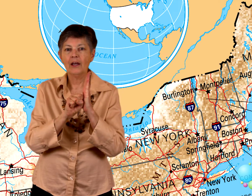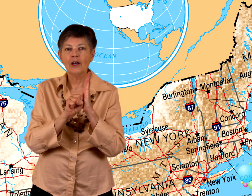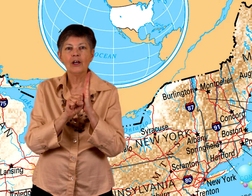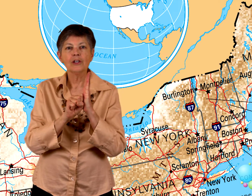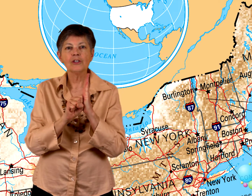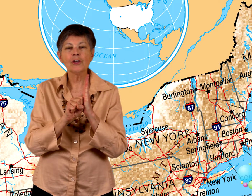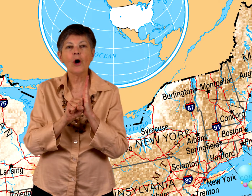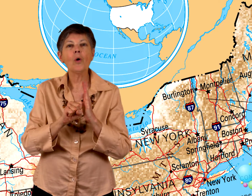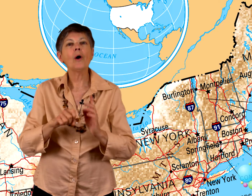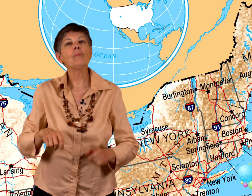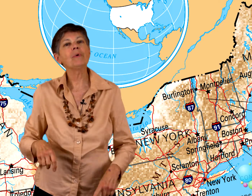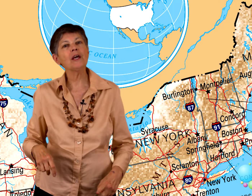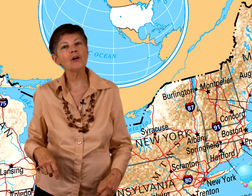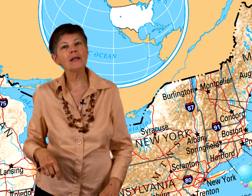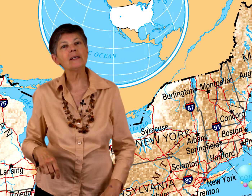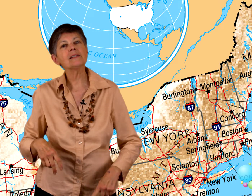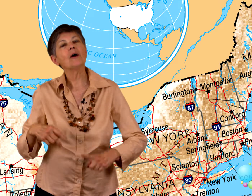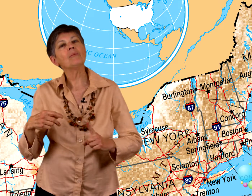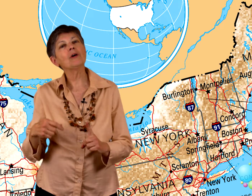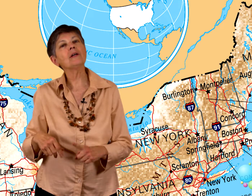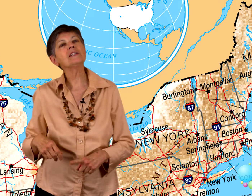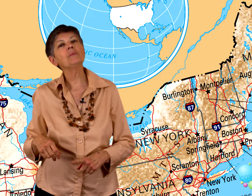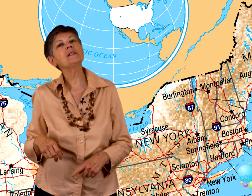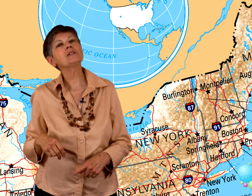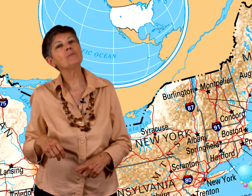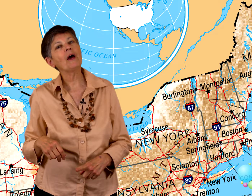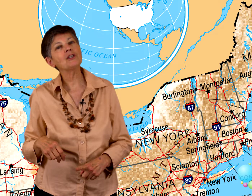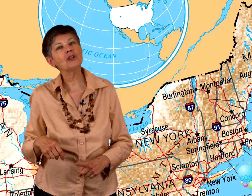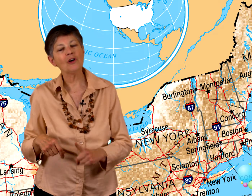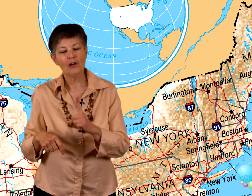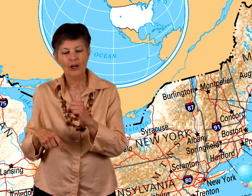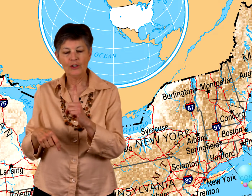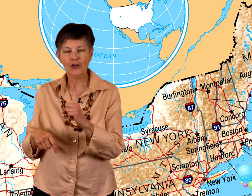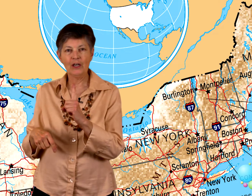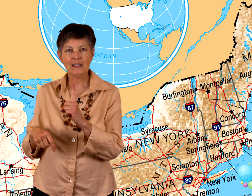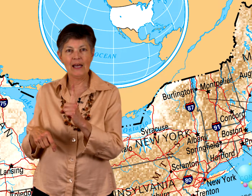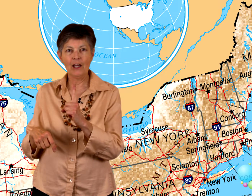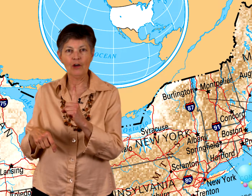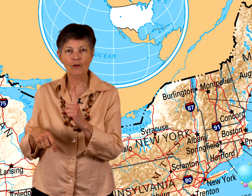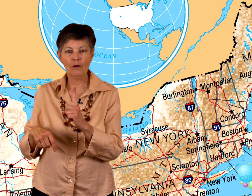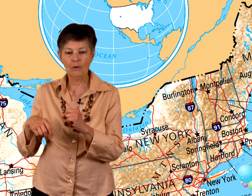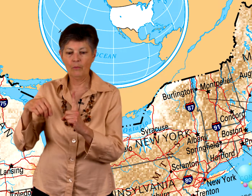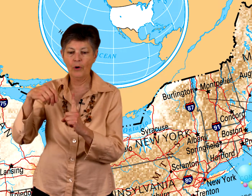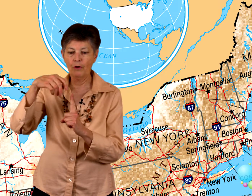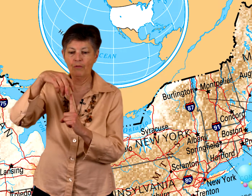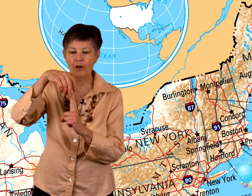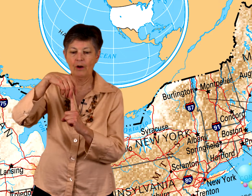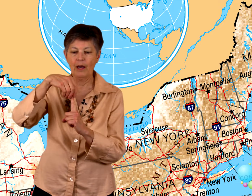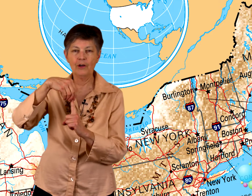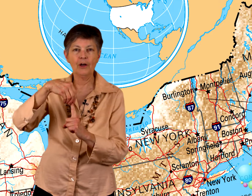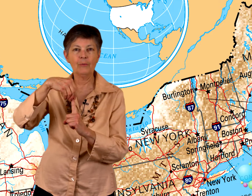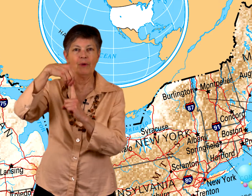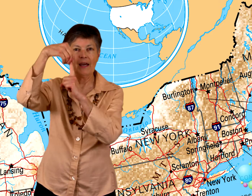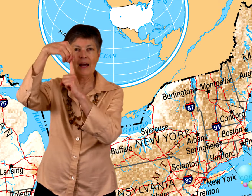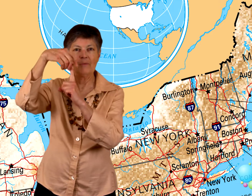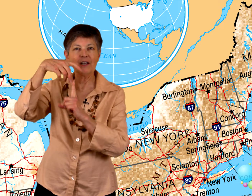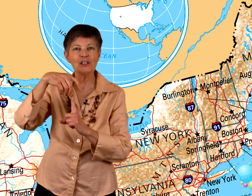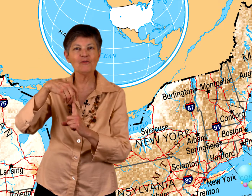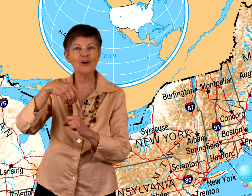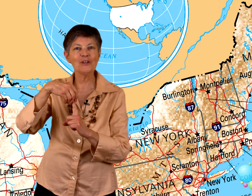State. So peerless. Peerless means special. So you're going to take your pointer finger and you're going to pick it up because it's very